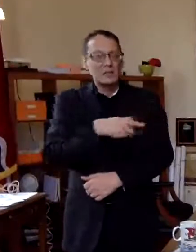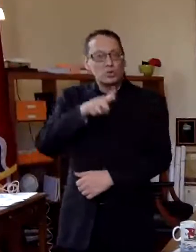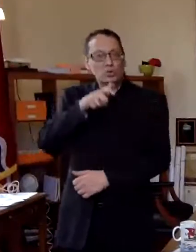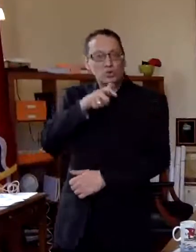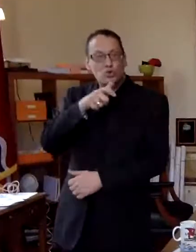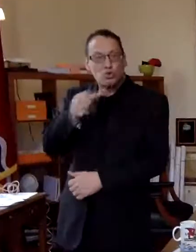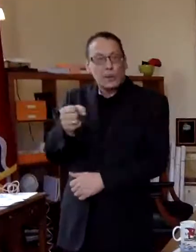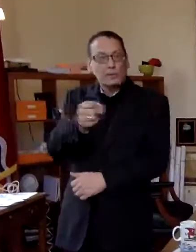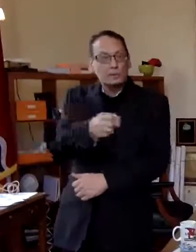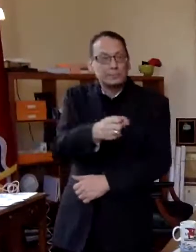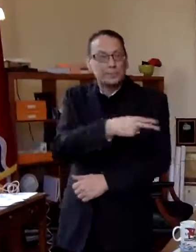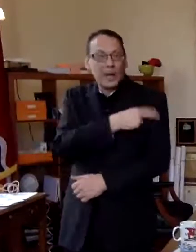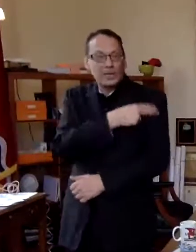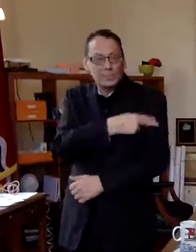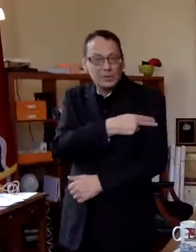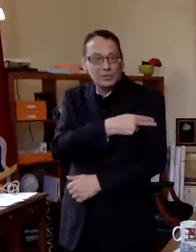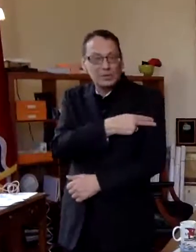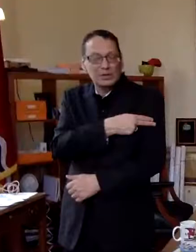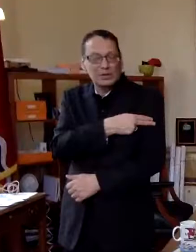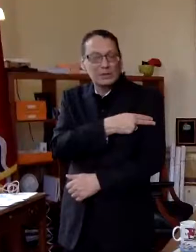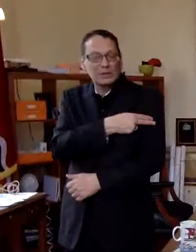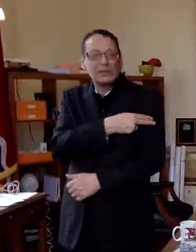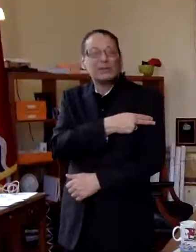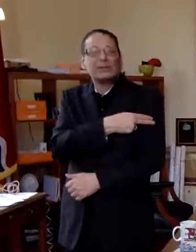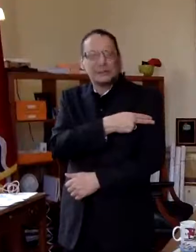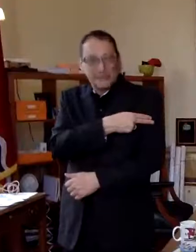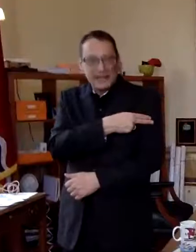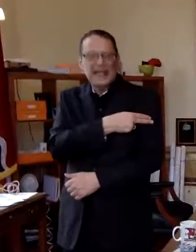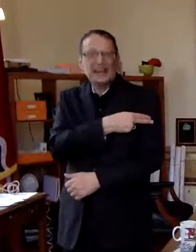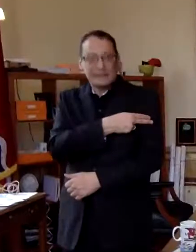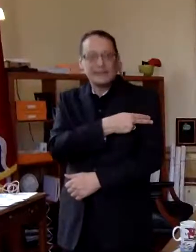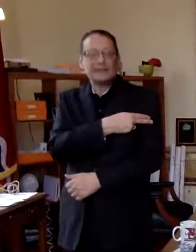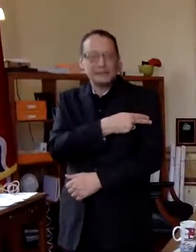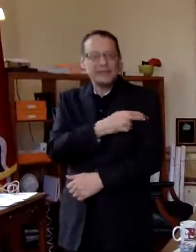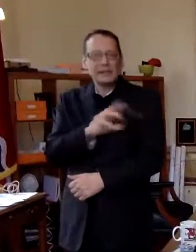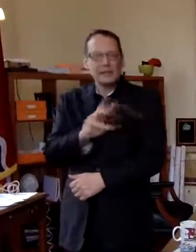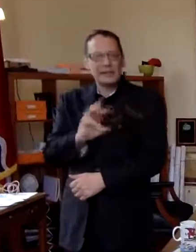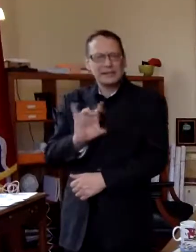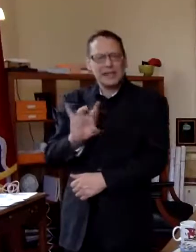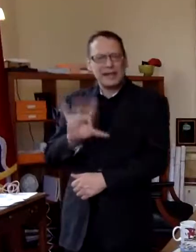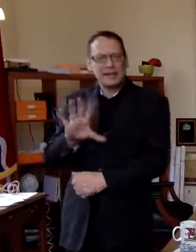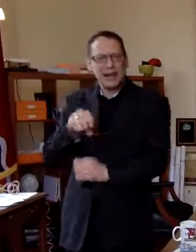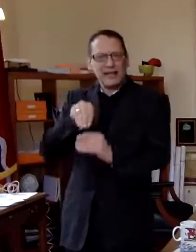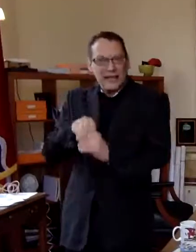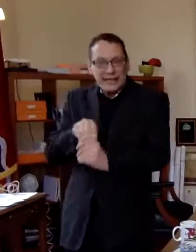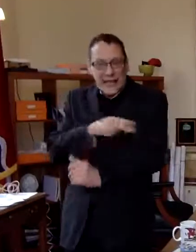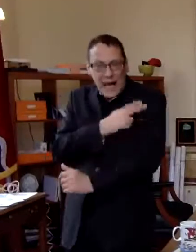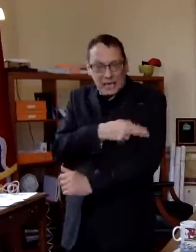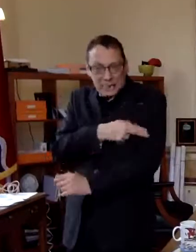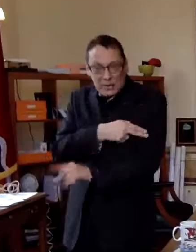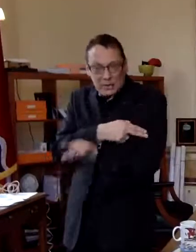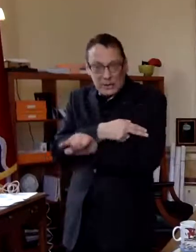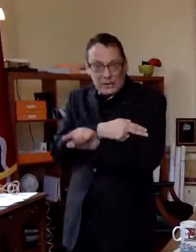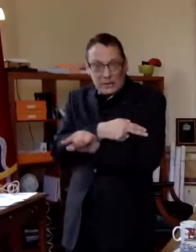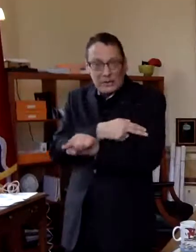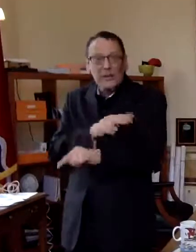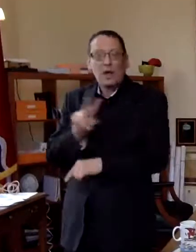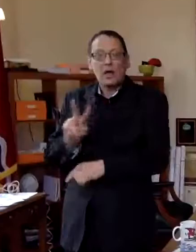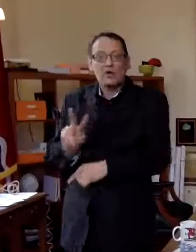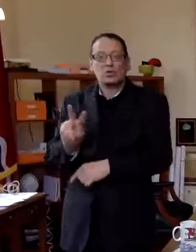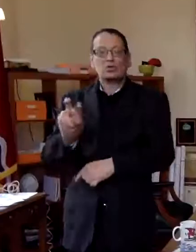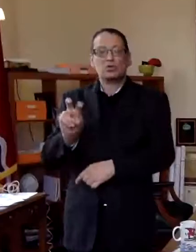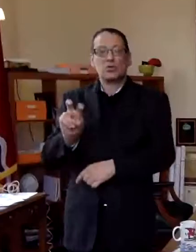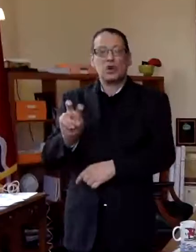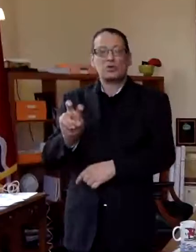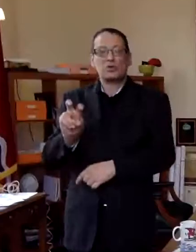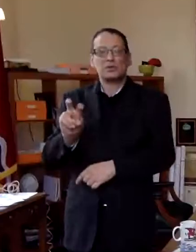up being hospitalized though i happen to have these numbers of the 685 that are in the hospital today almost 200 of